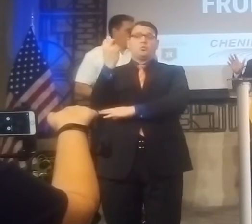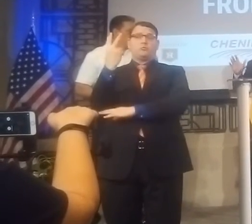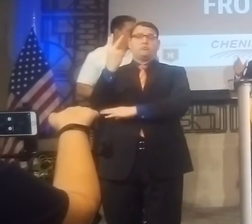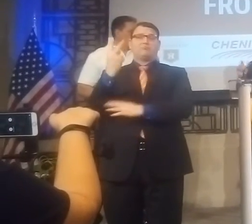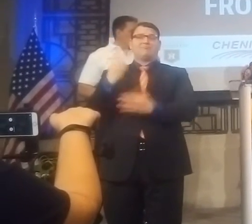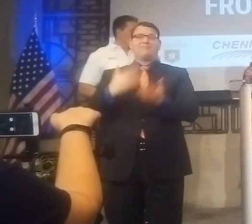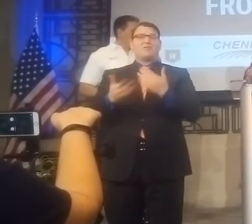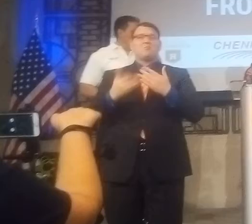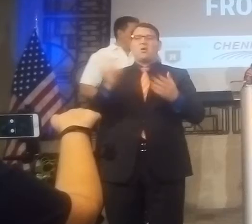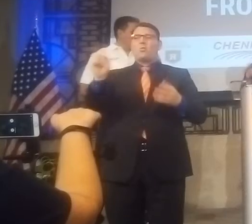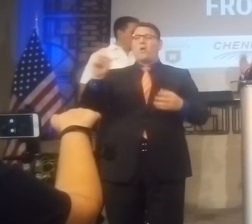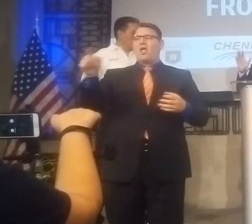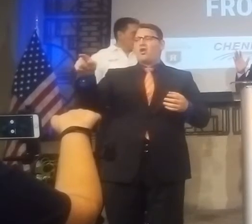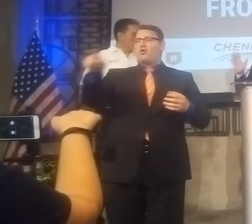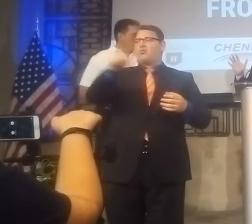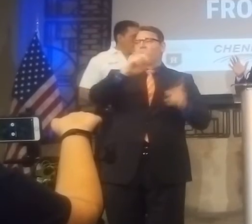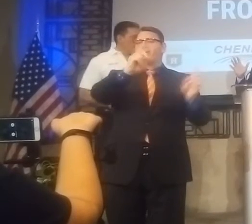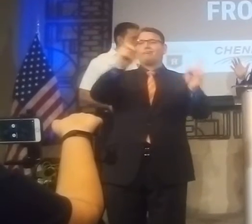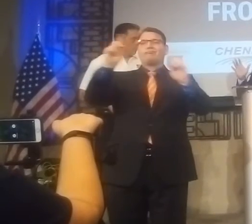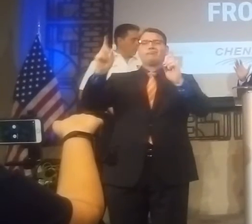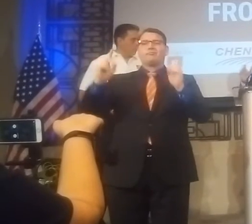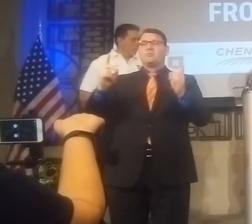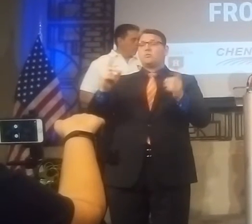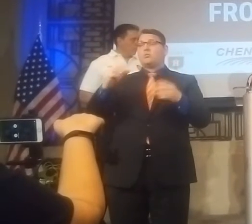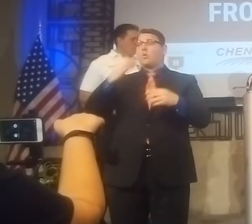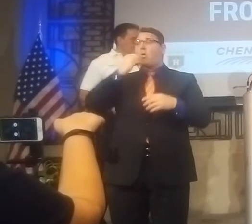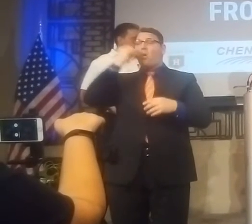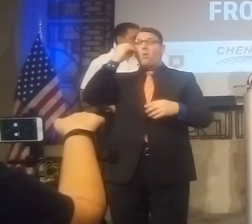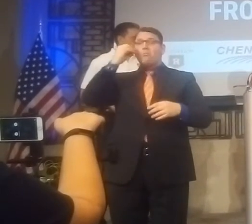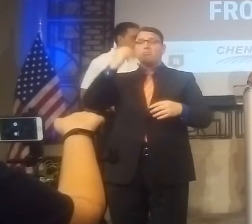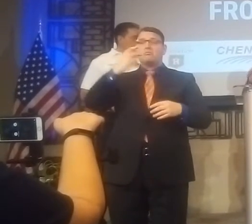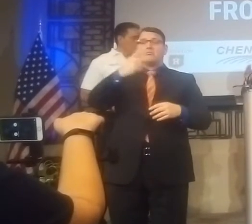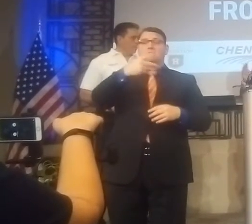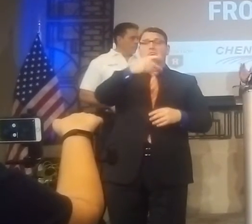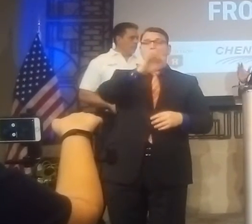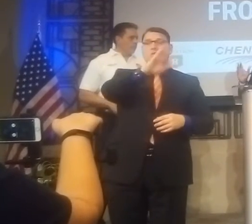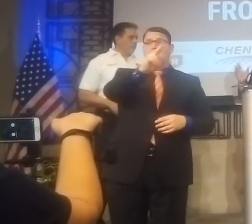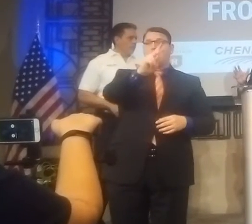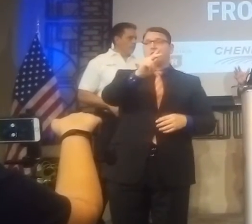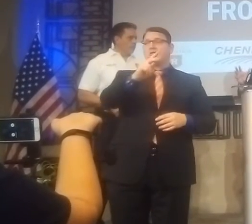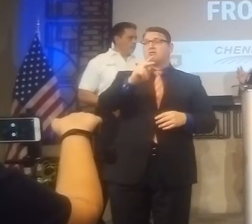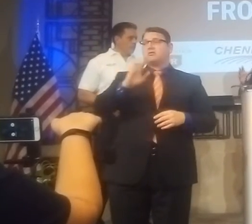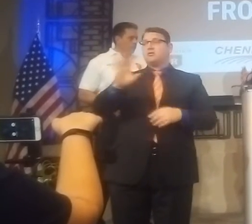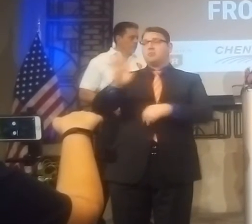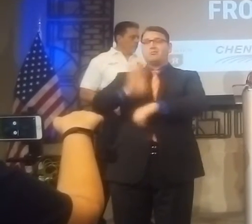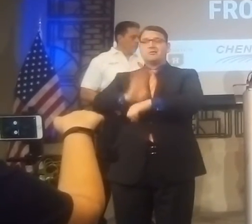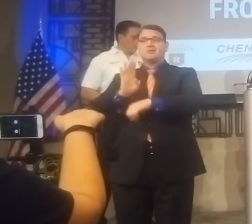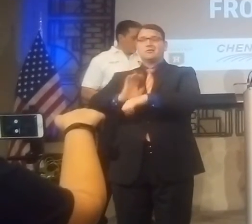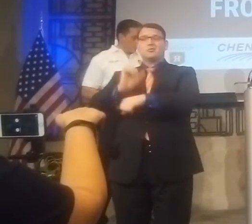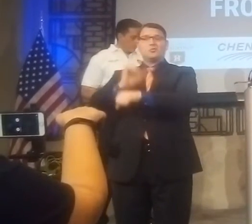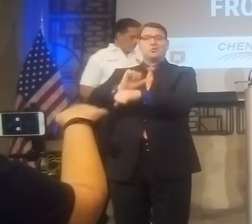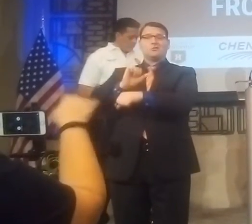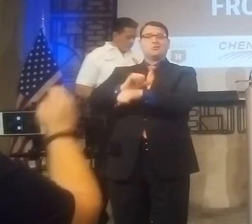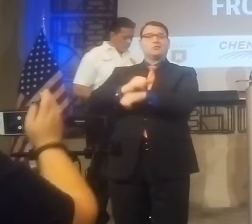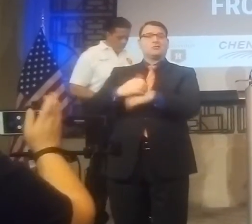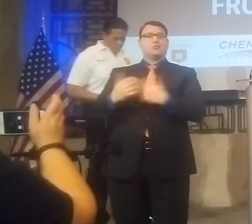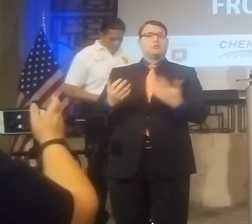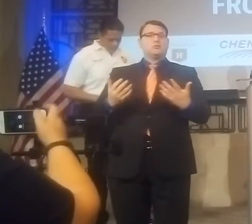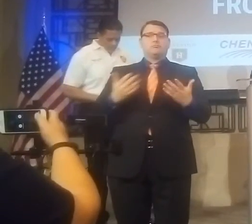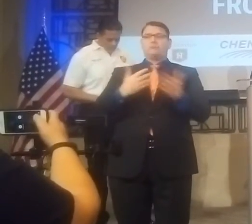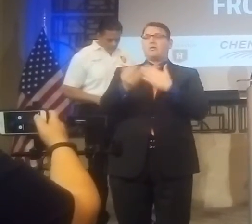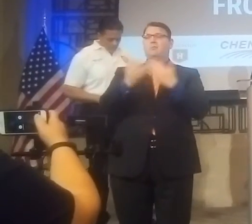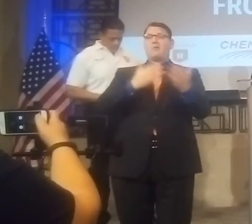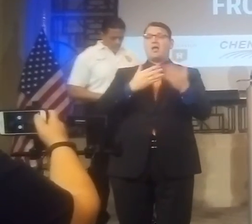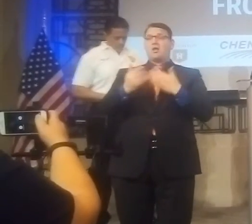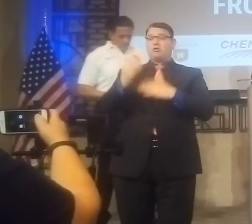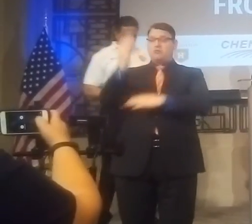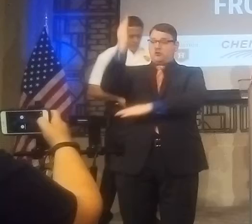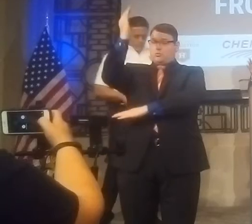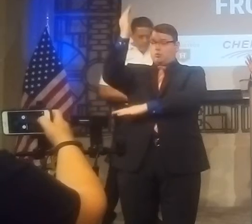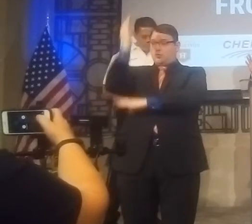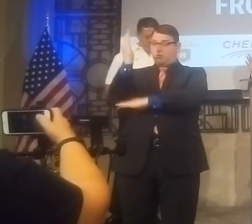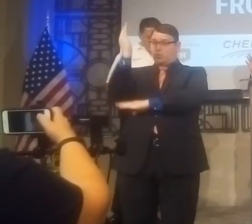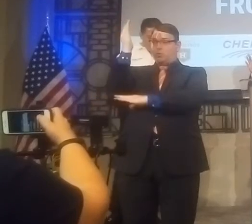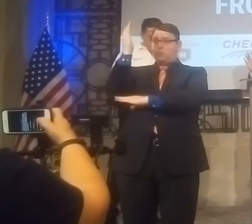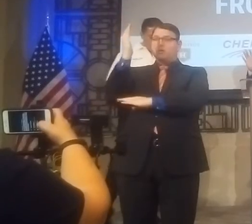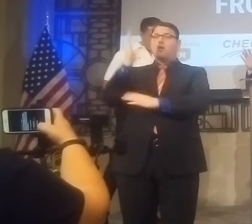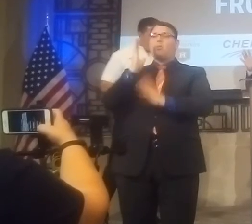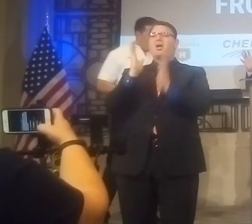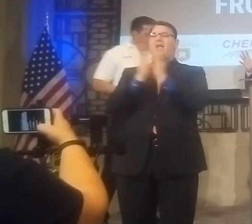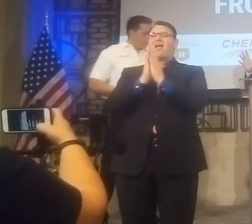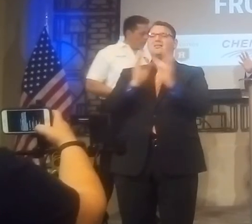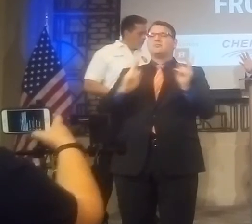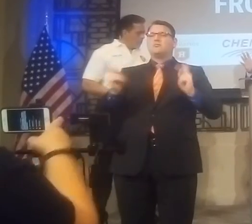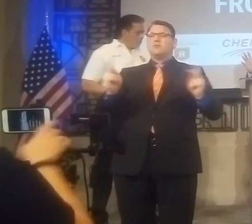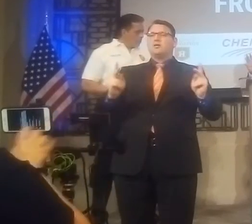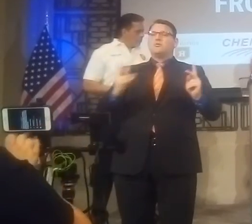home in the park at your place of business we're just gonna ask people just to pause